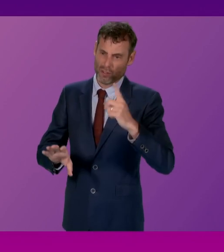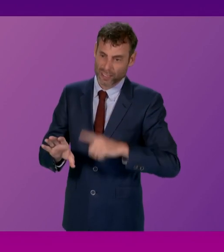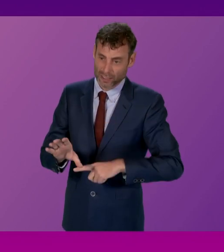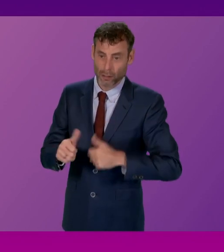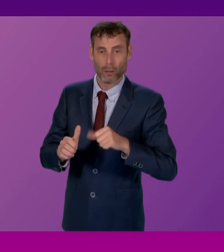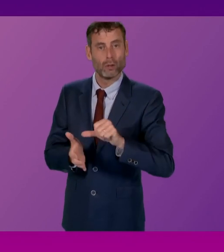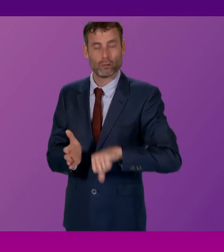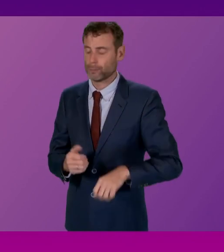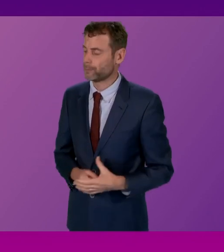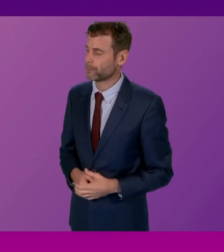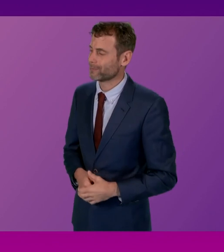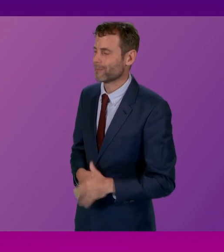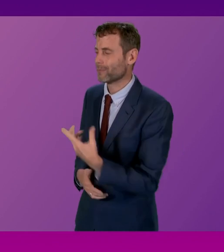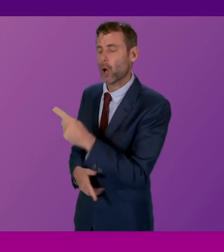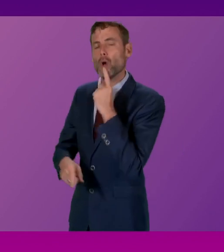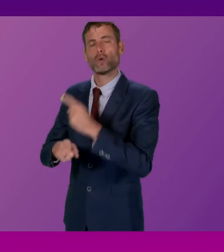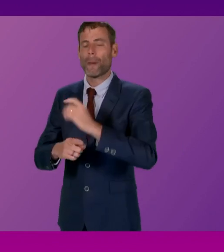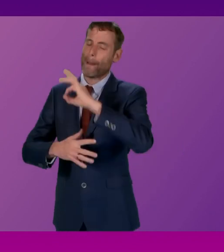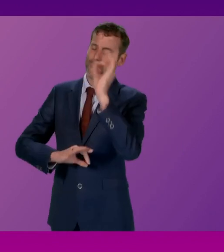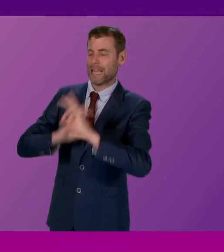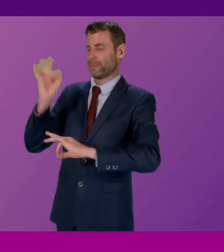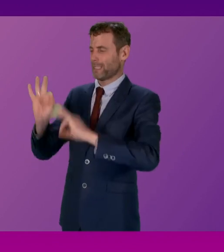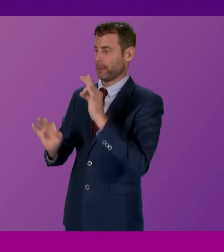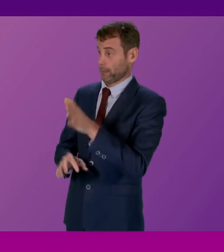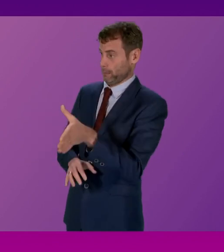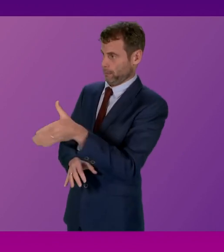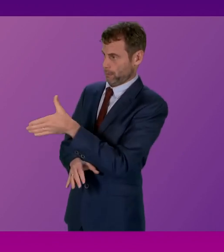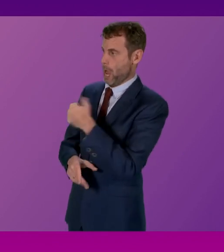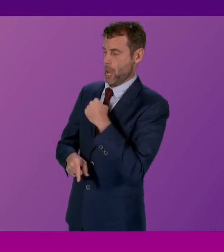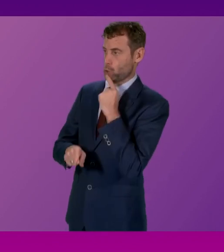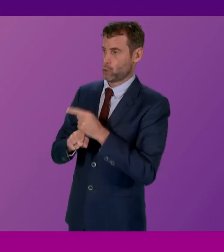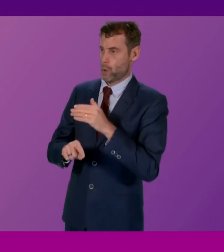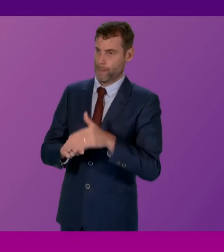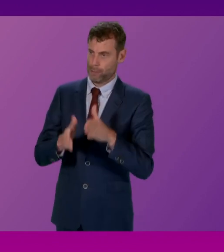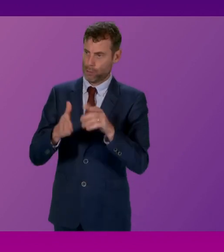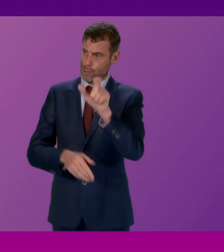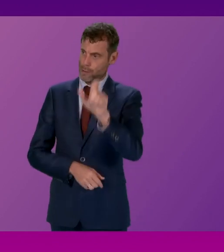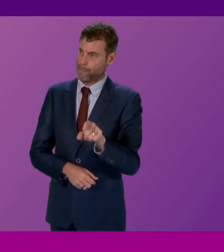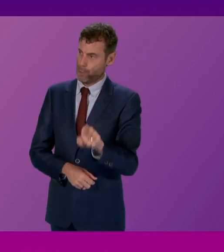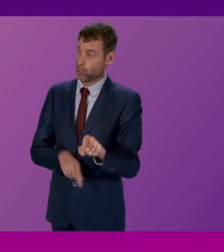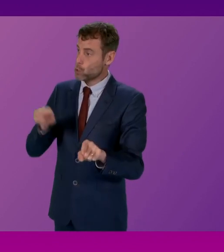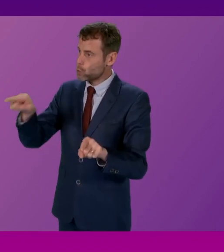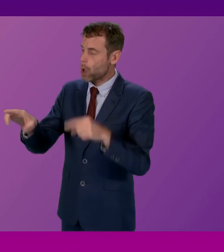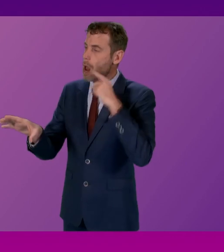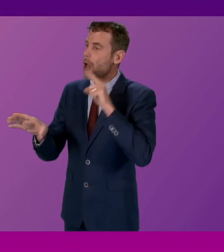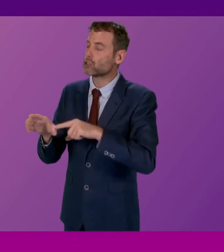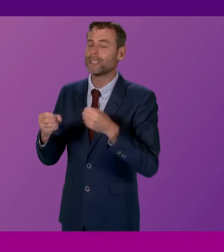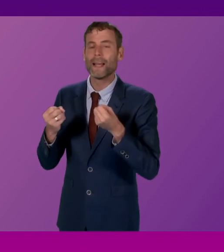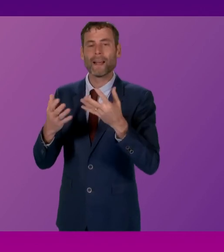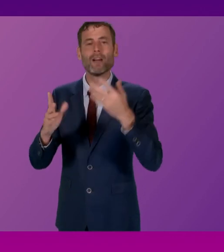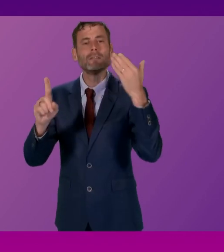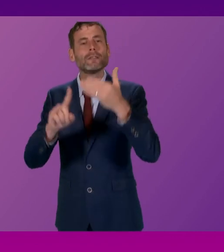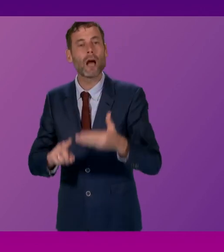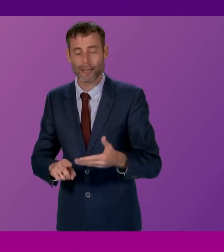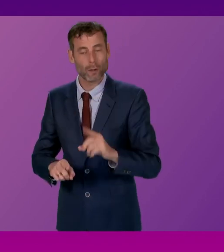about people, not percentages. And it is true, in July last year, the First Minister announced a series of targets for completely eradicating